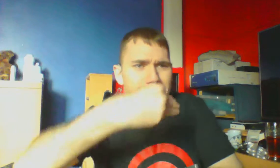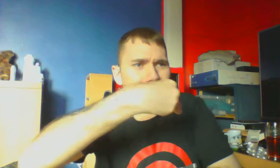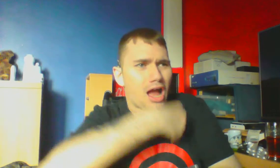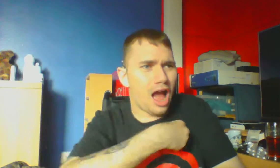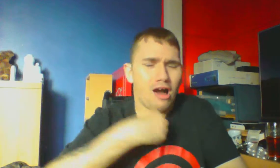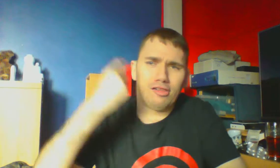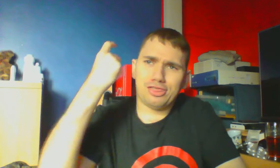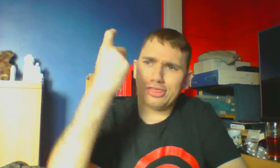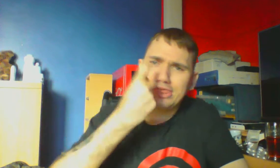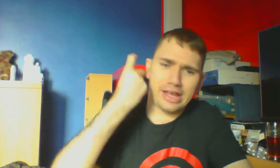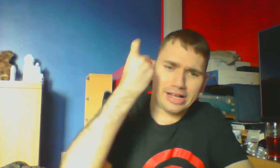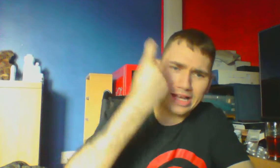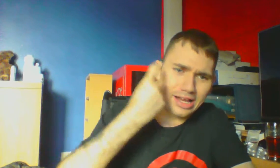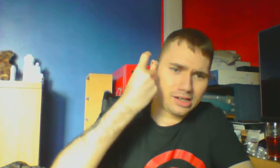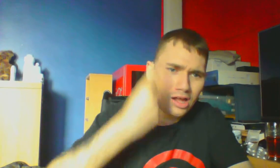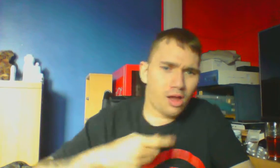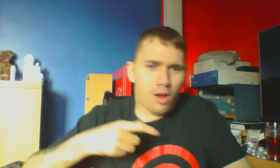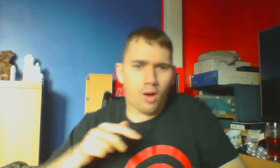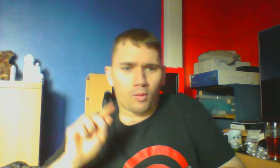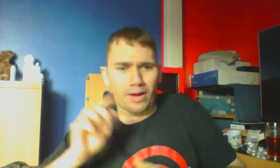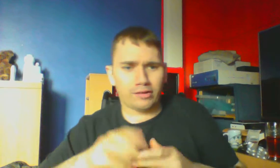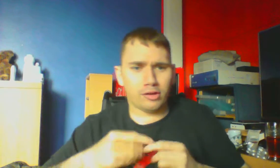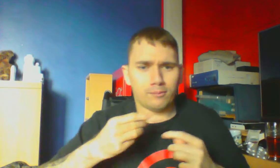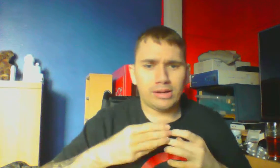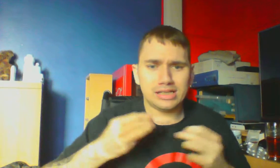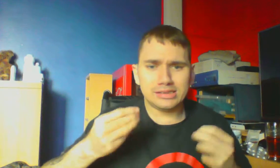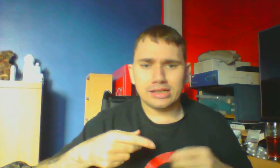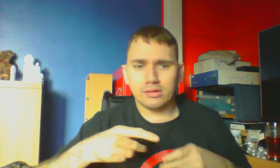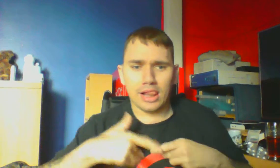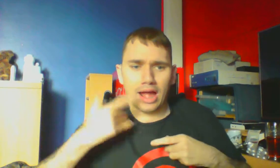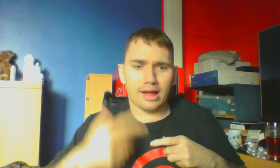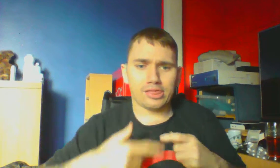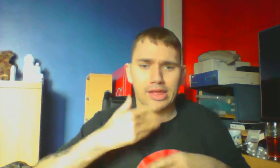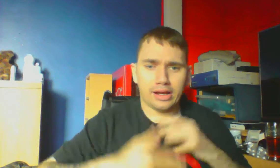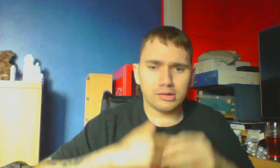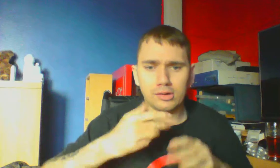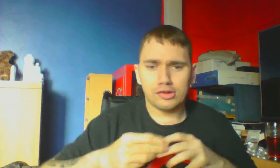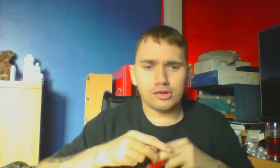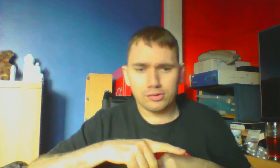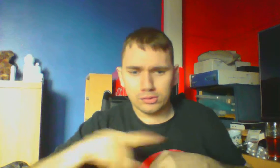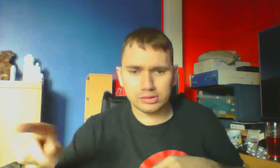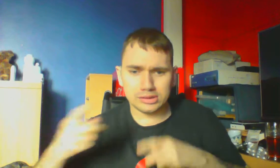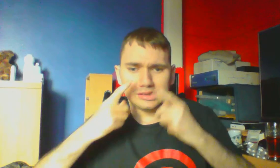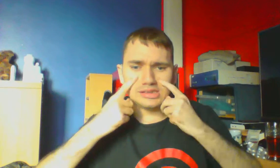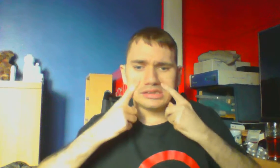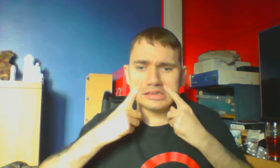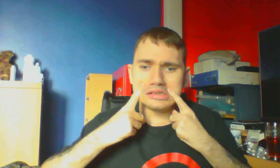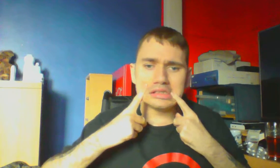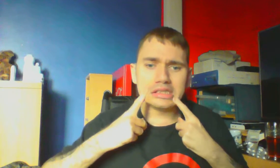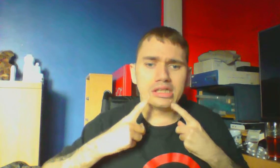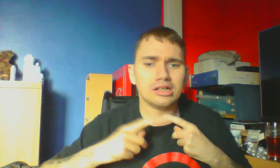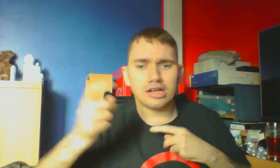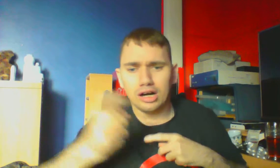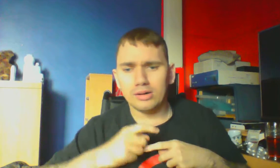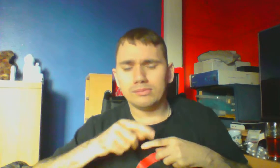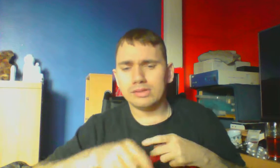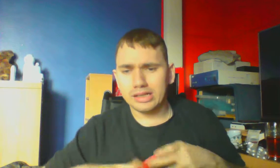part begins If there's nothing missing in my life Then why